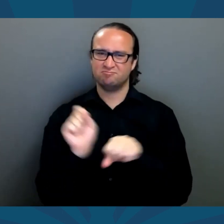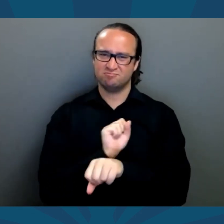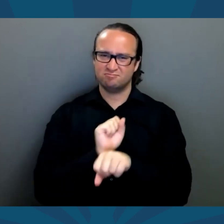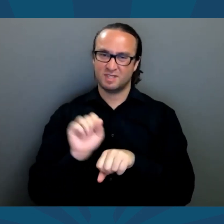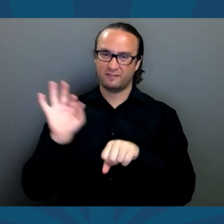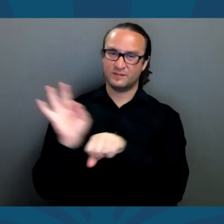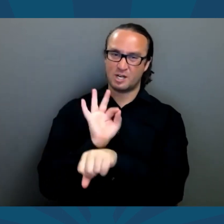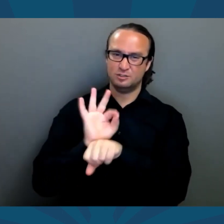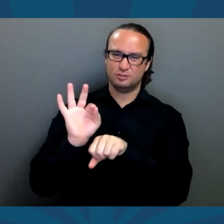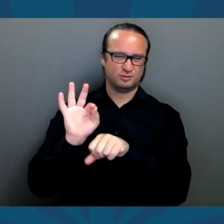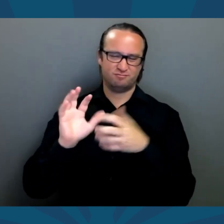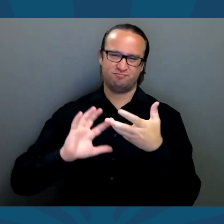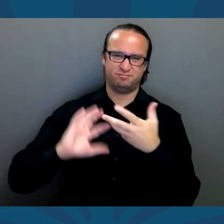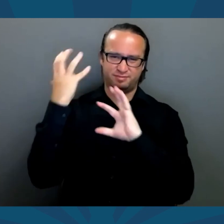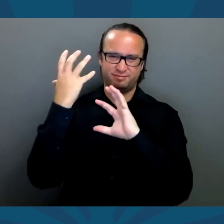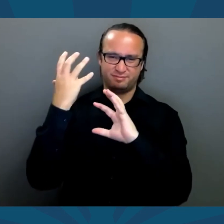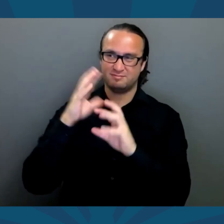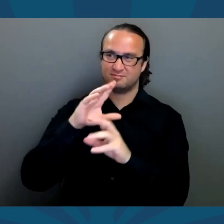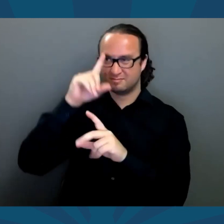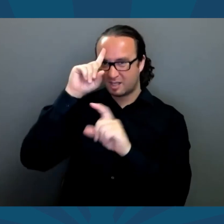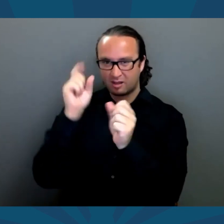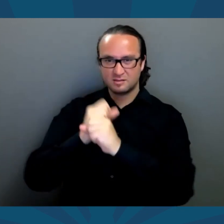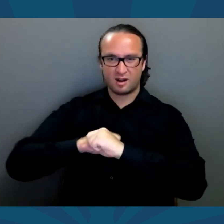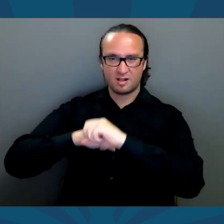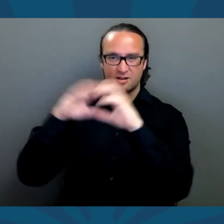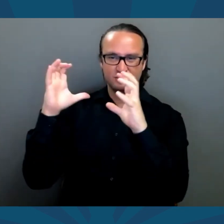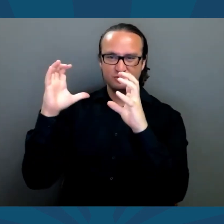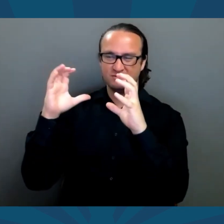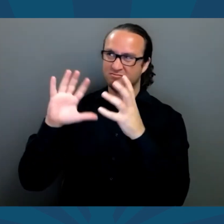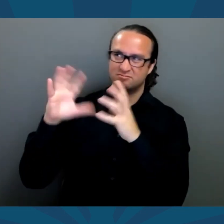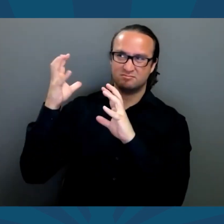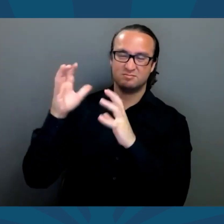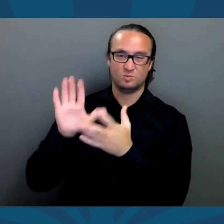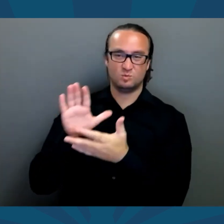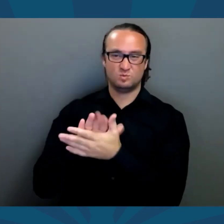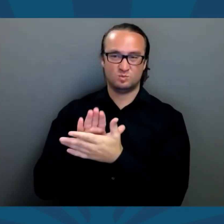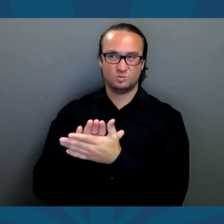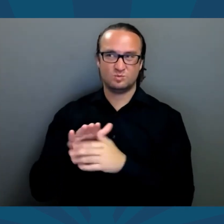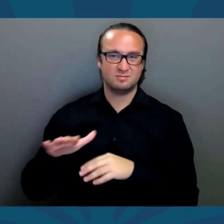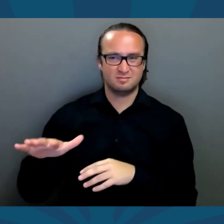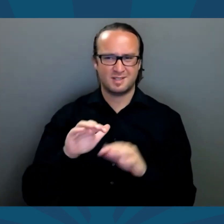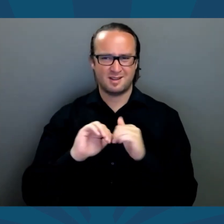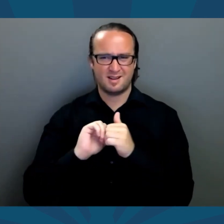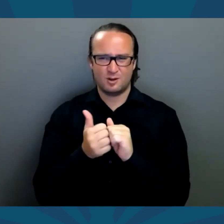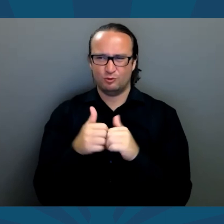COVID showed us how dysfunctional and ideological our schools are,